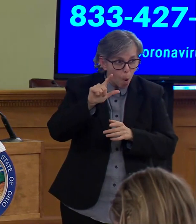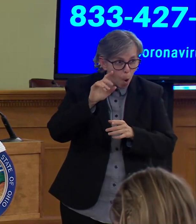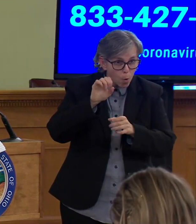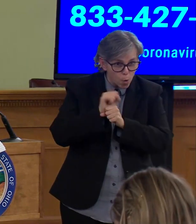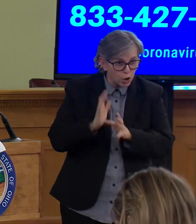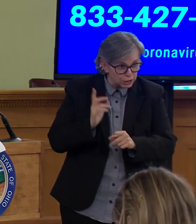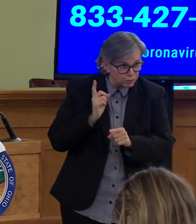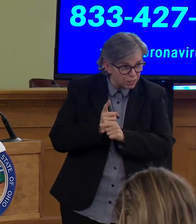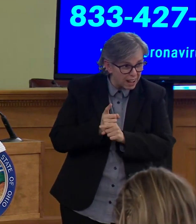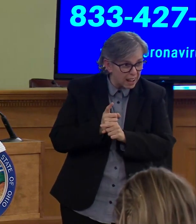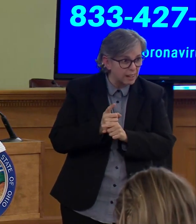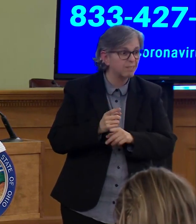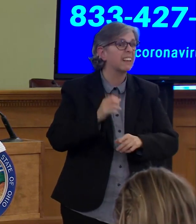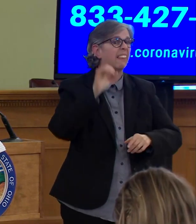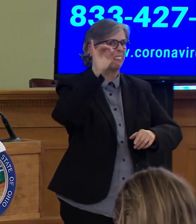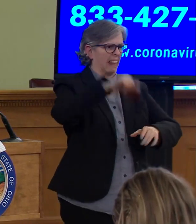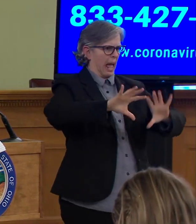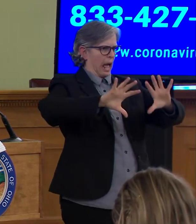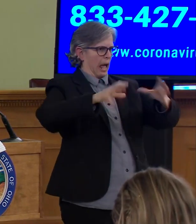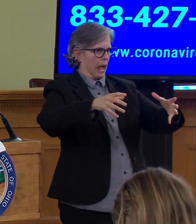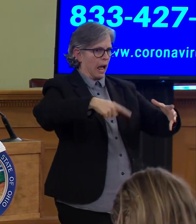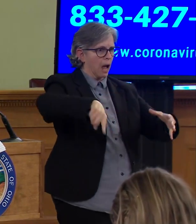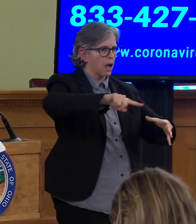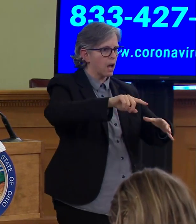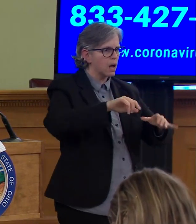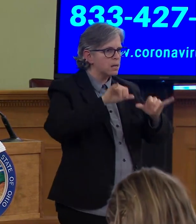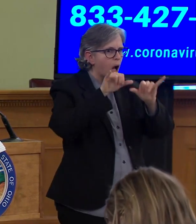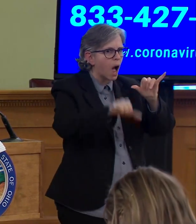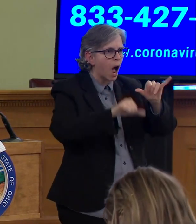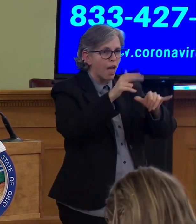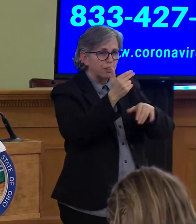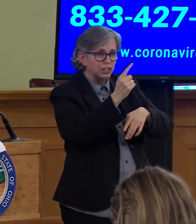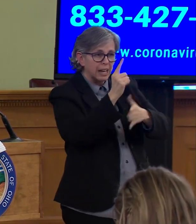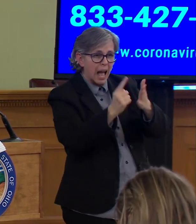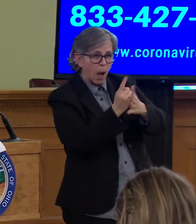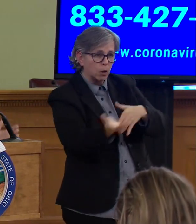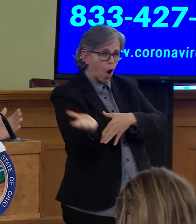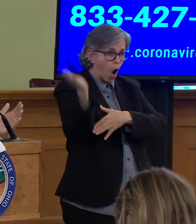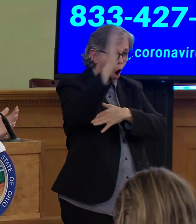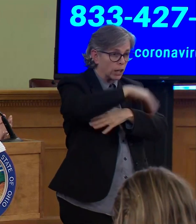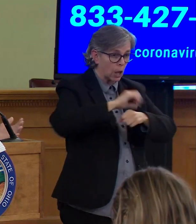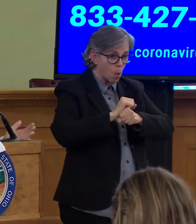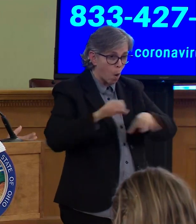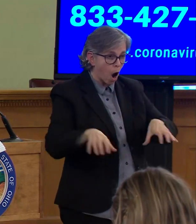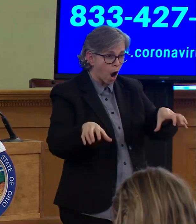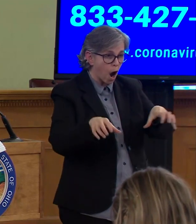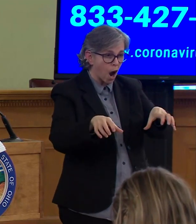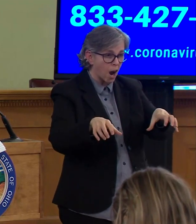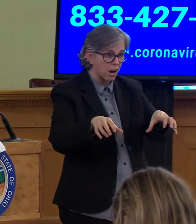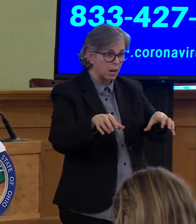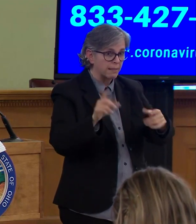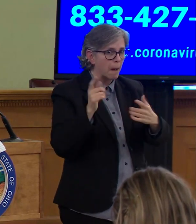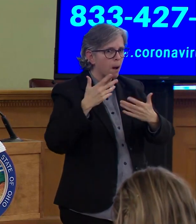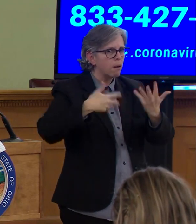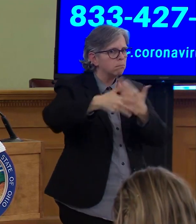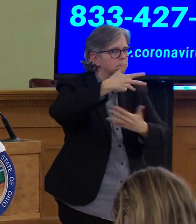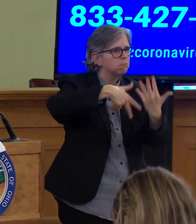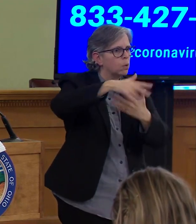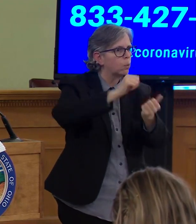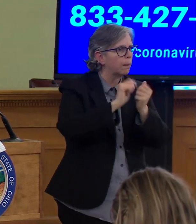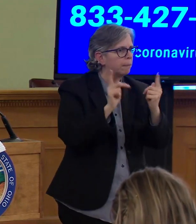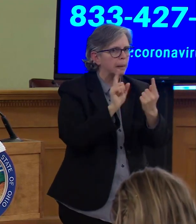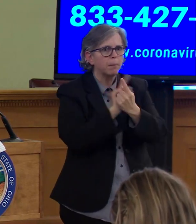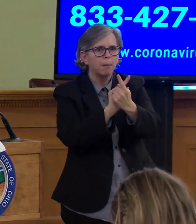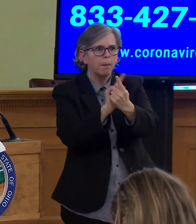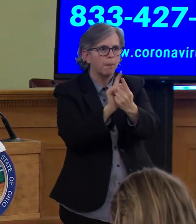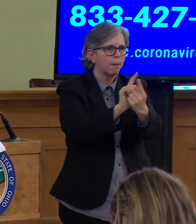These are people who are going to be there 13 hours or more. These are people who are going to be in contact with a lot of people that day, tomorrow.